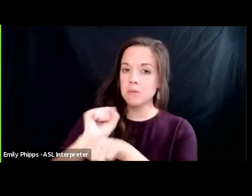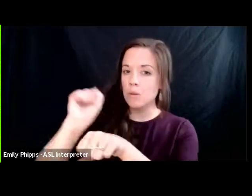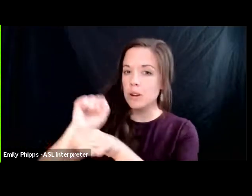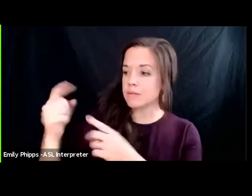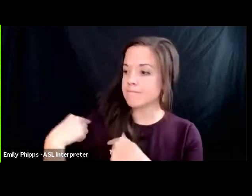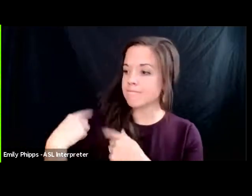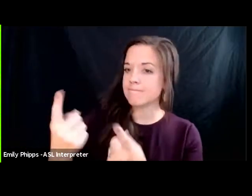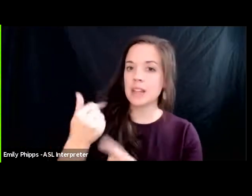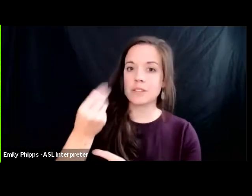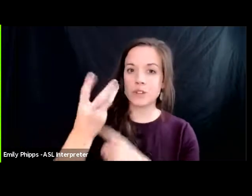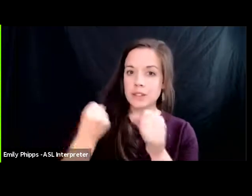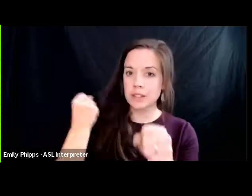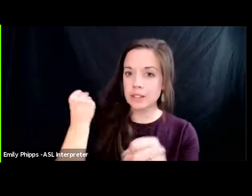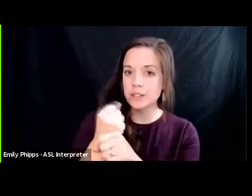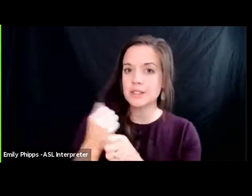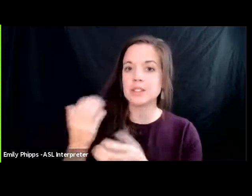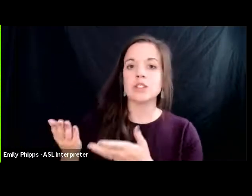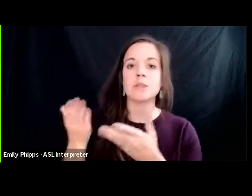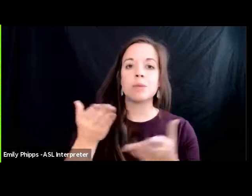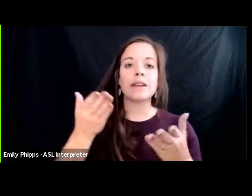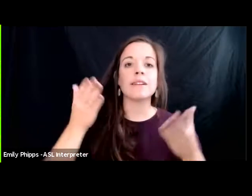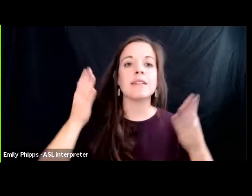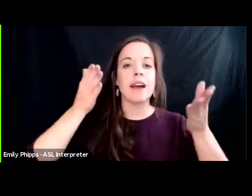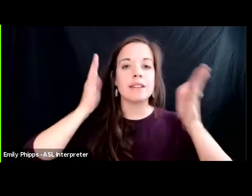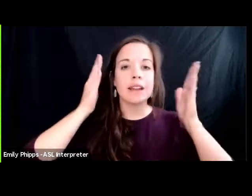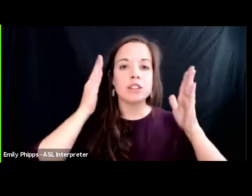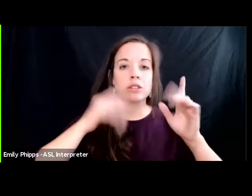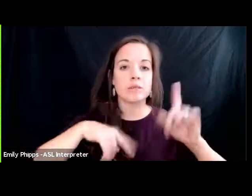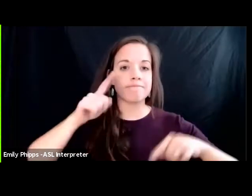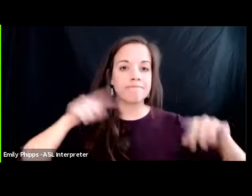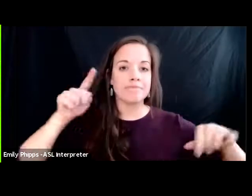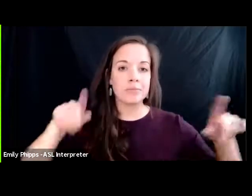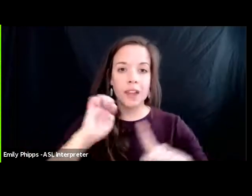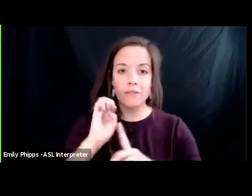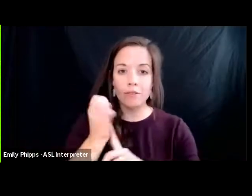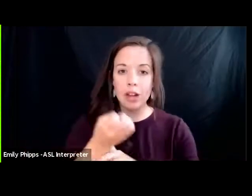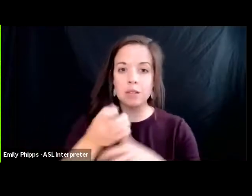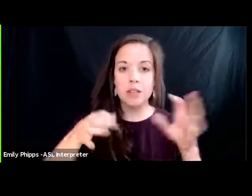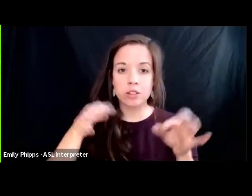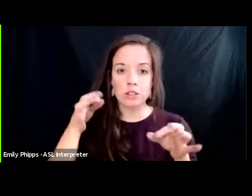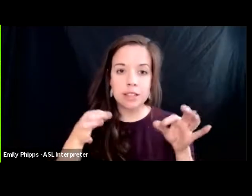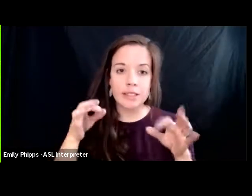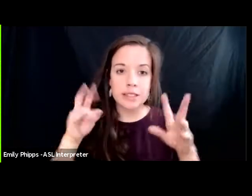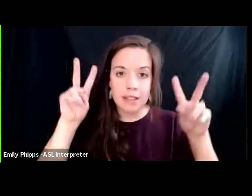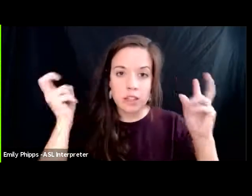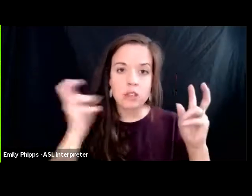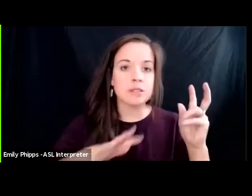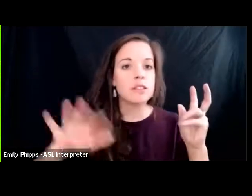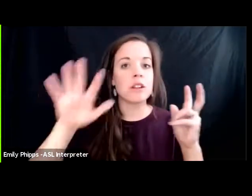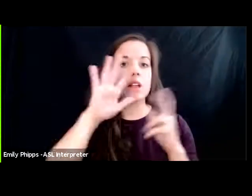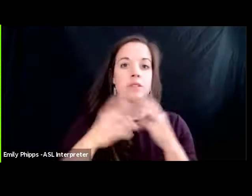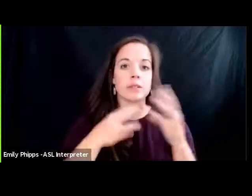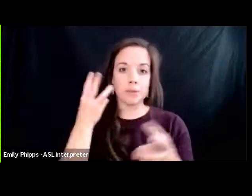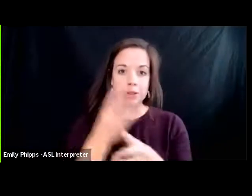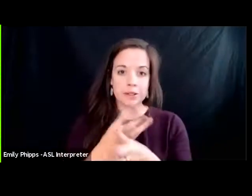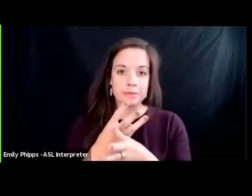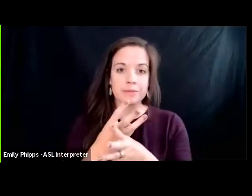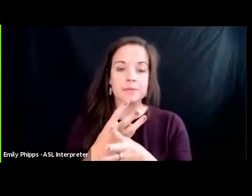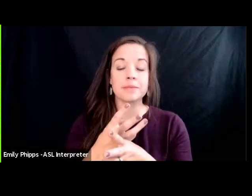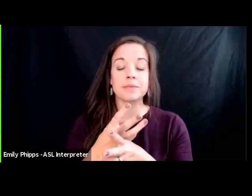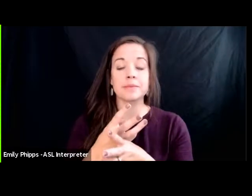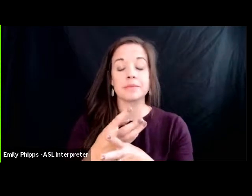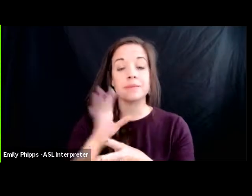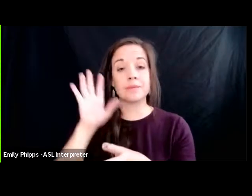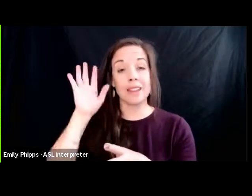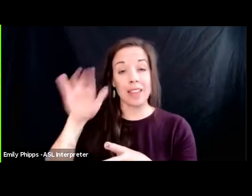last several years to bring attention to a variety of environmental justice issues around the world and in that vein